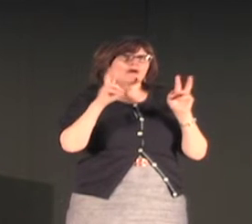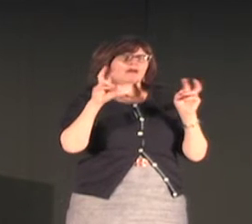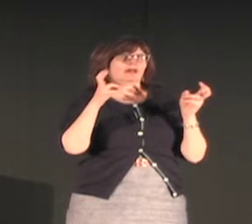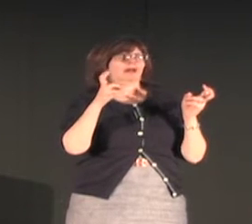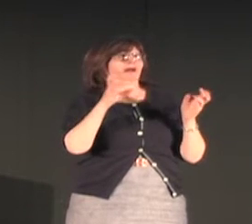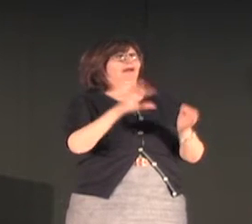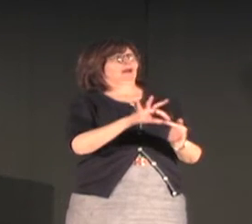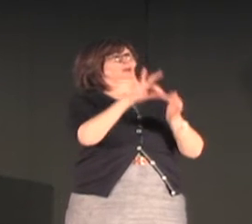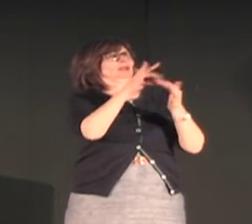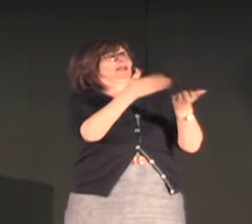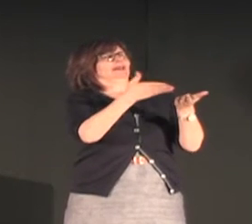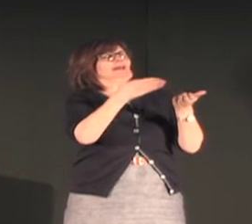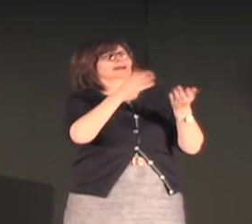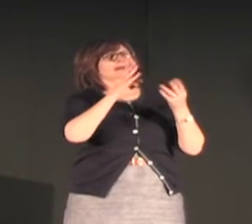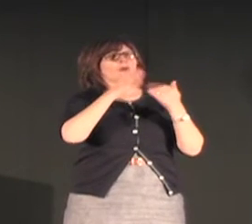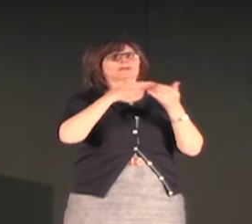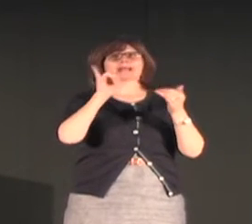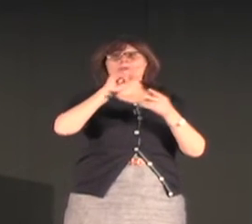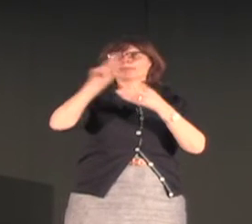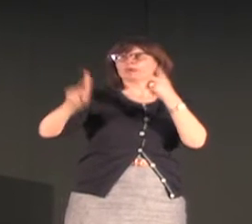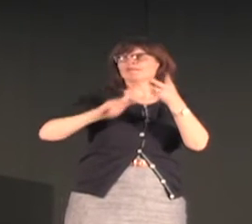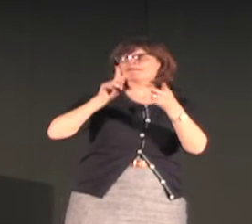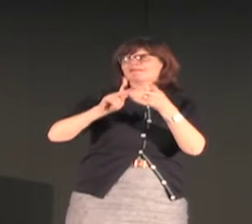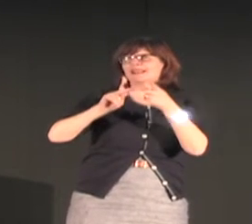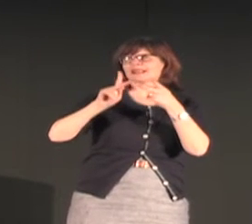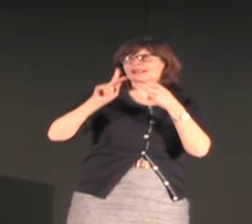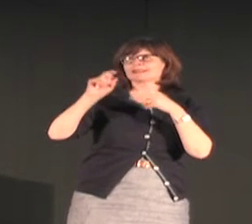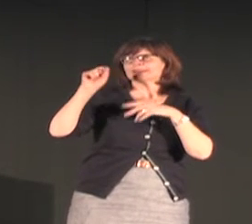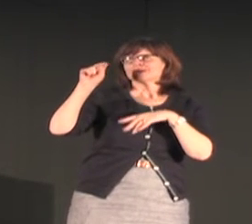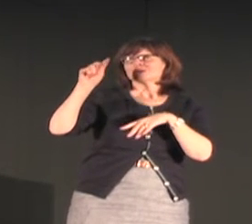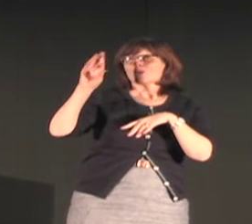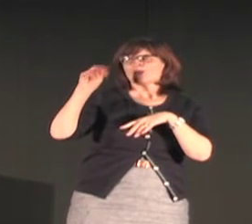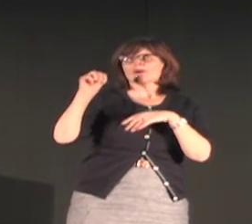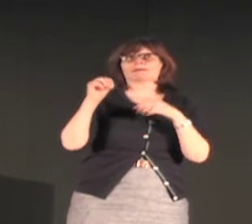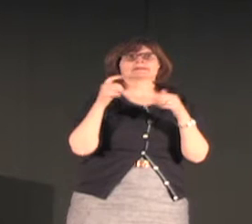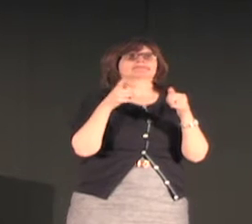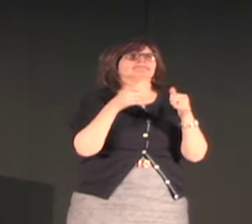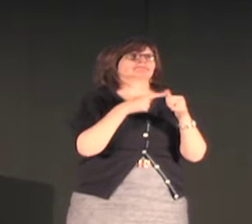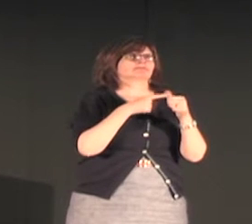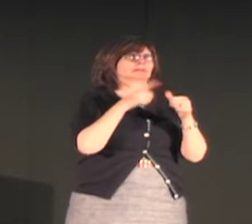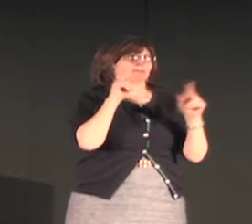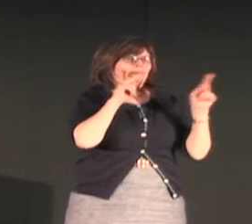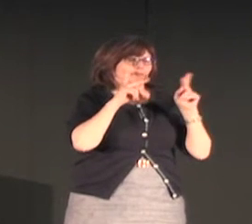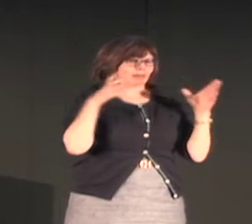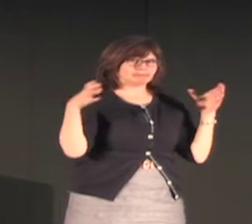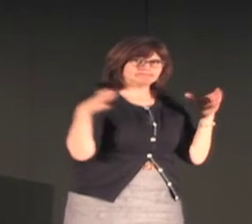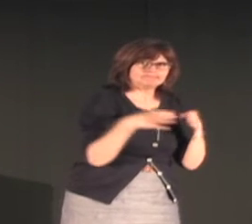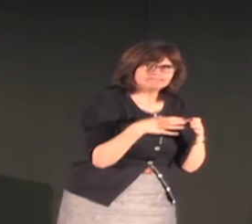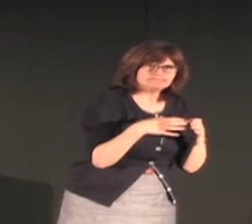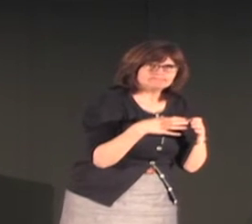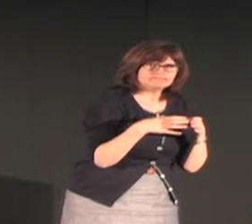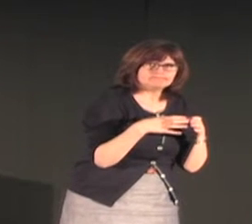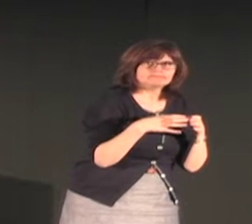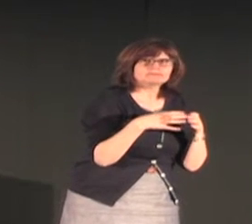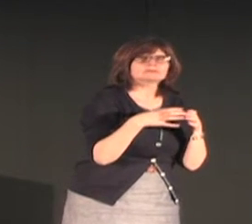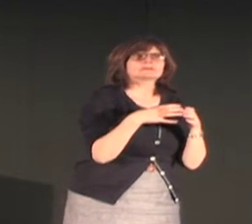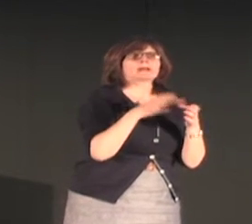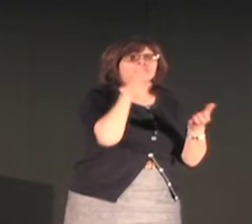I call this unique situation in this village a perfect storm